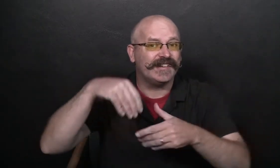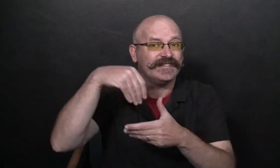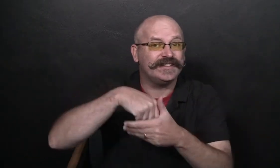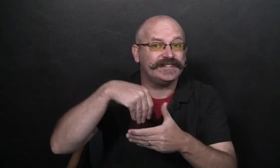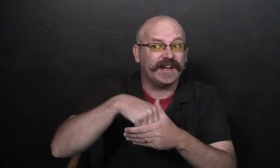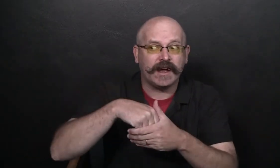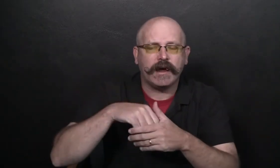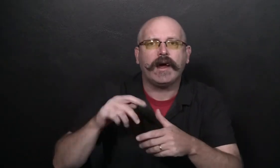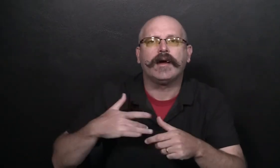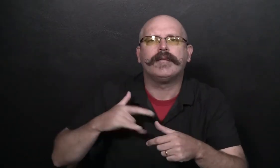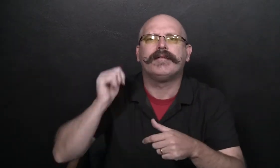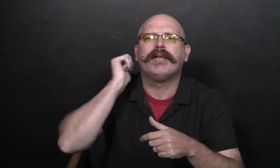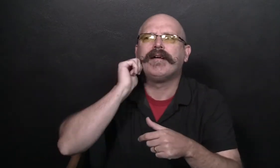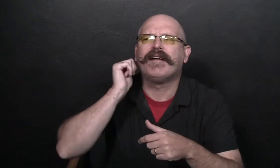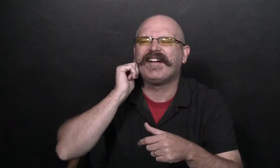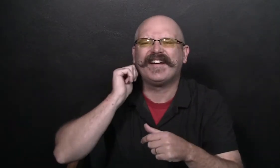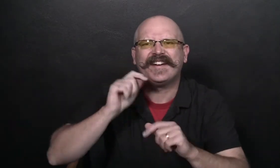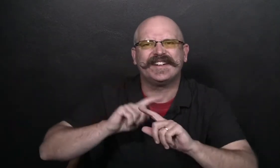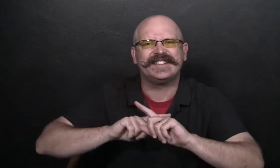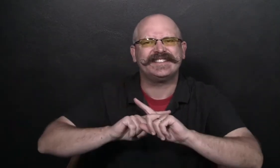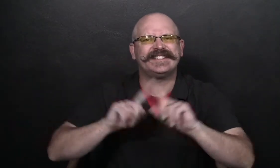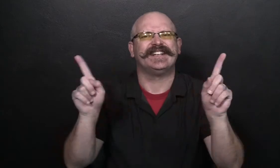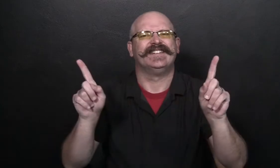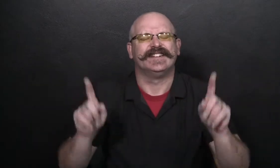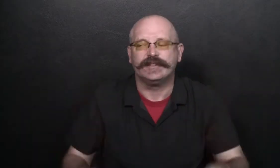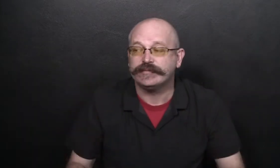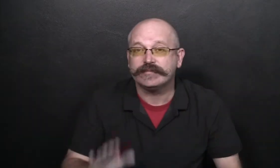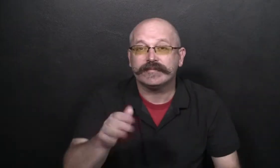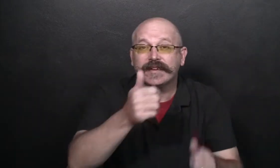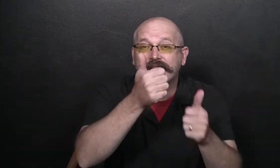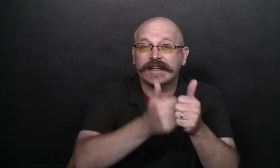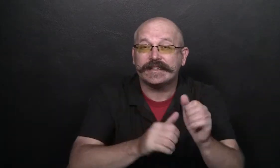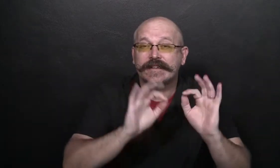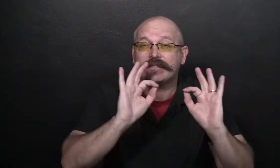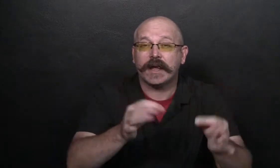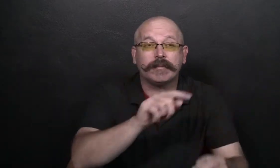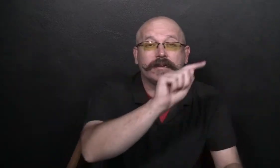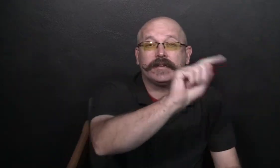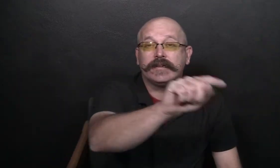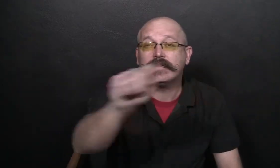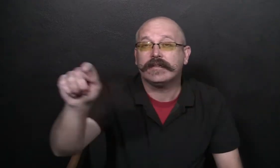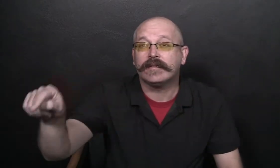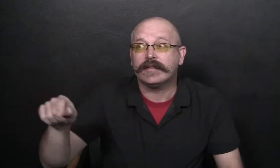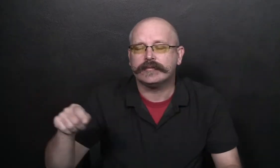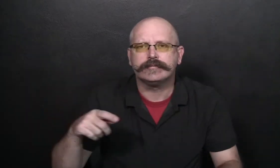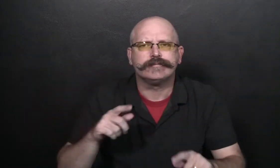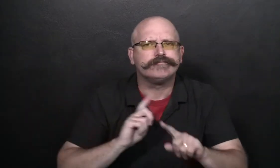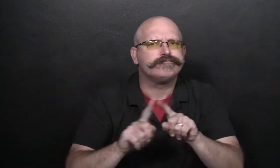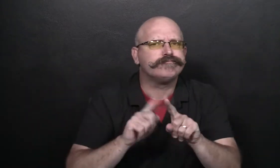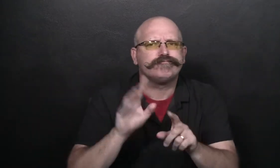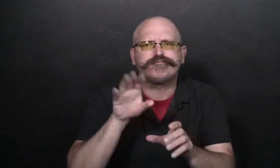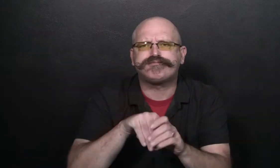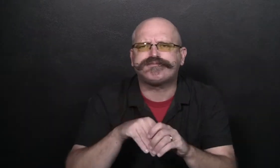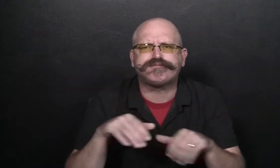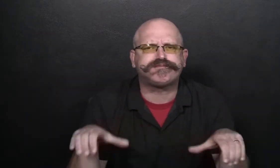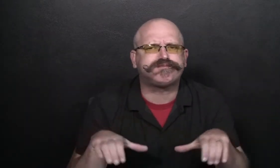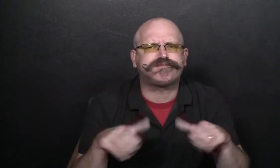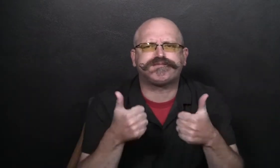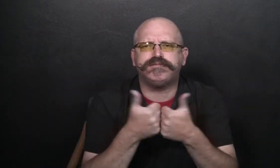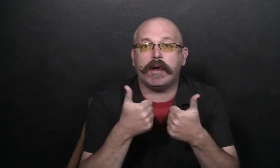It was hard to have to stay inside and not be able to do the things they usually did. Each family tried to do fun